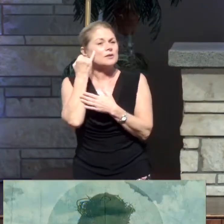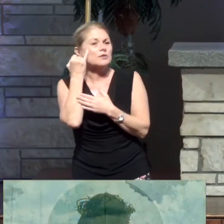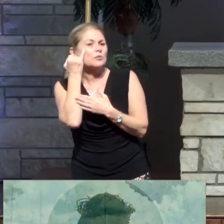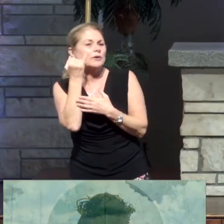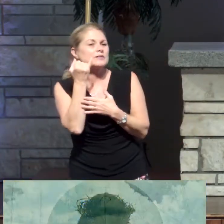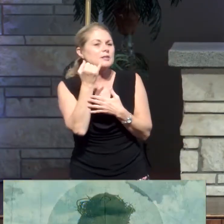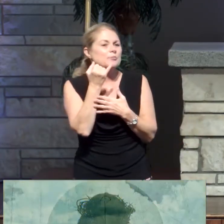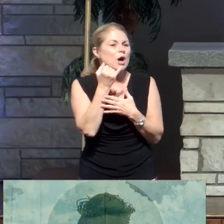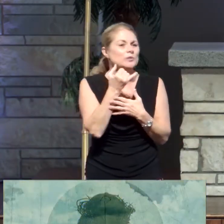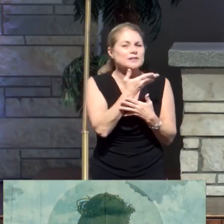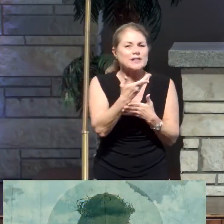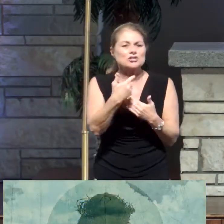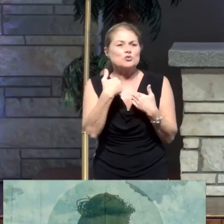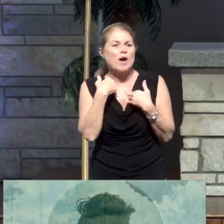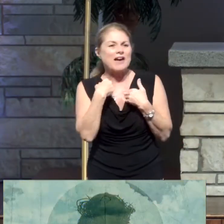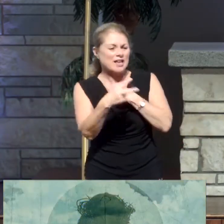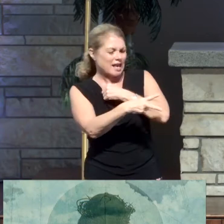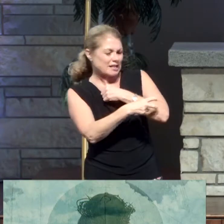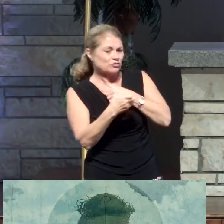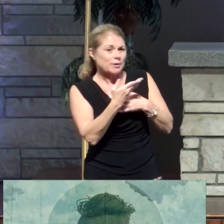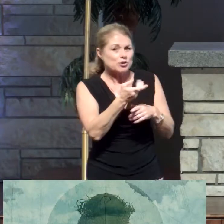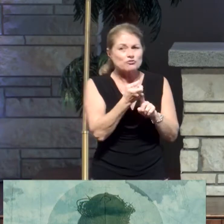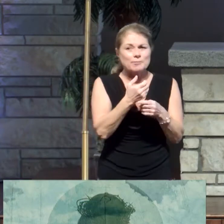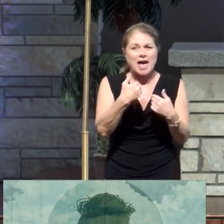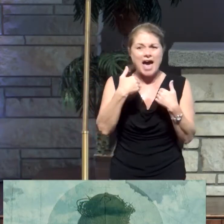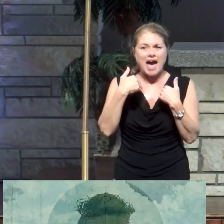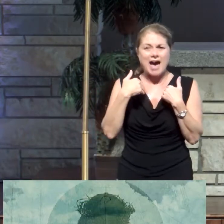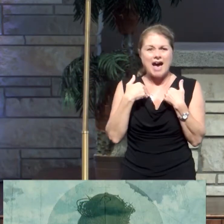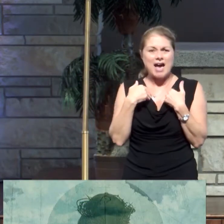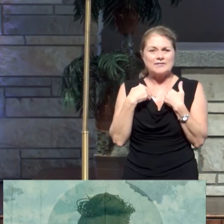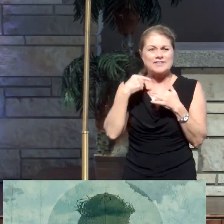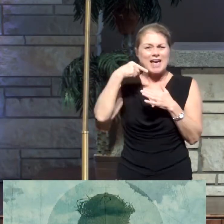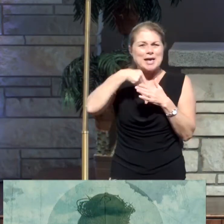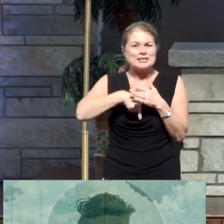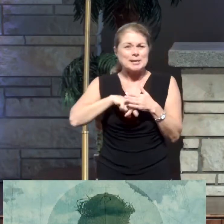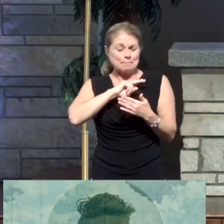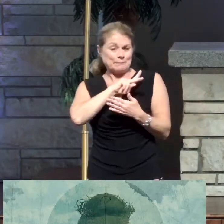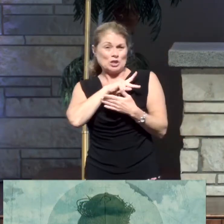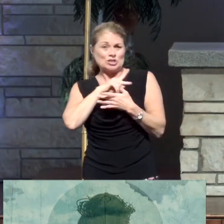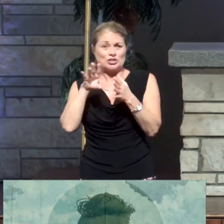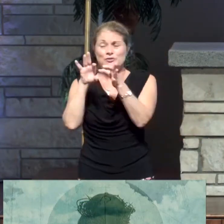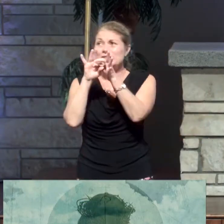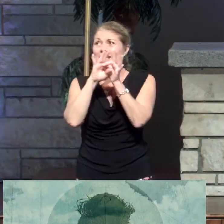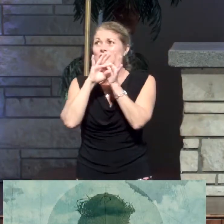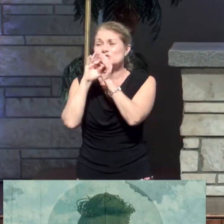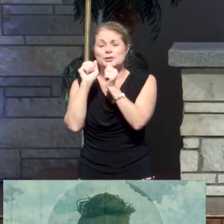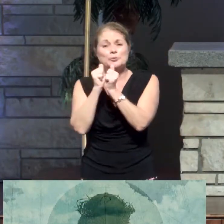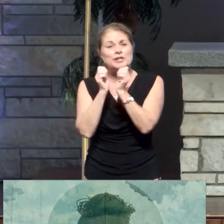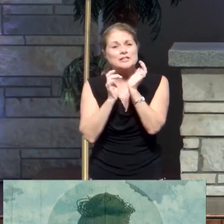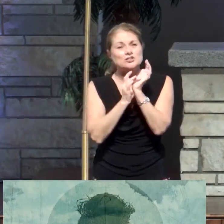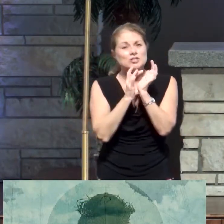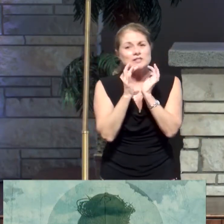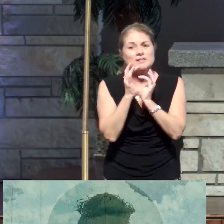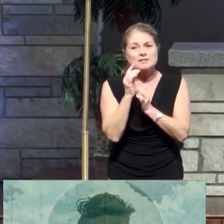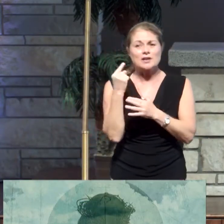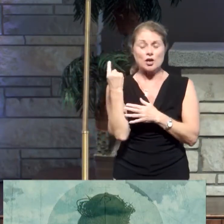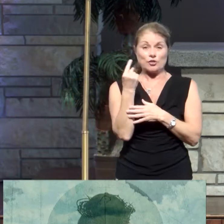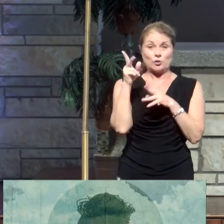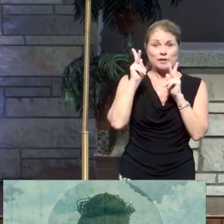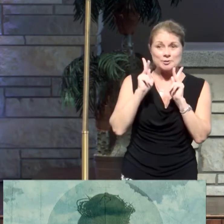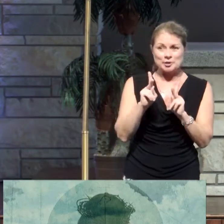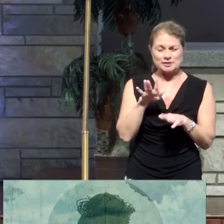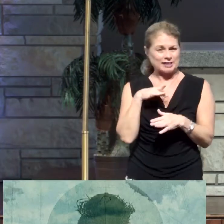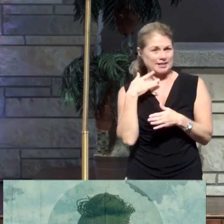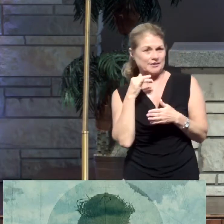is robbing you from having that deep personal relationship with Jesus? The only person who can